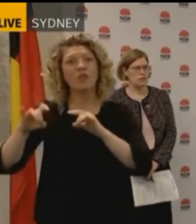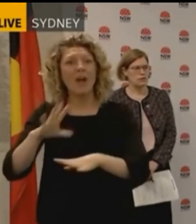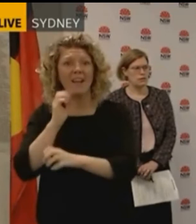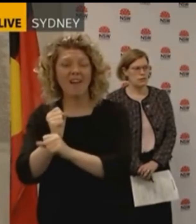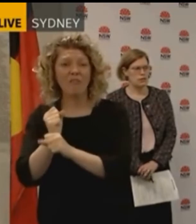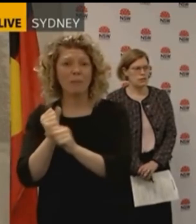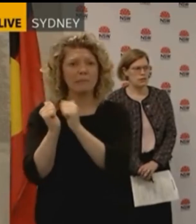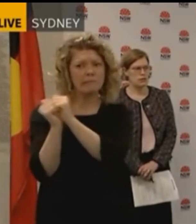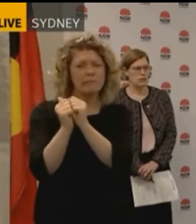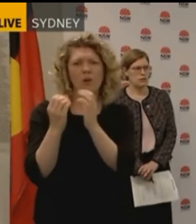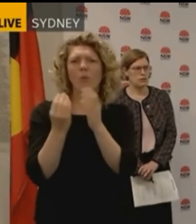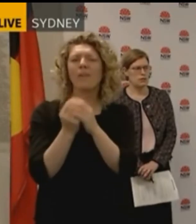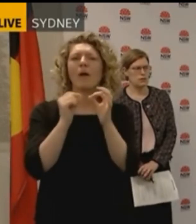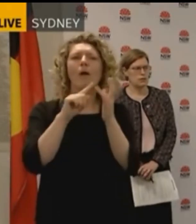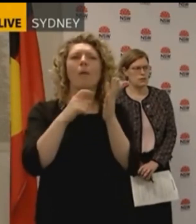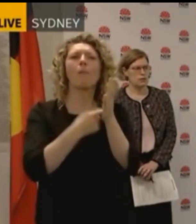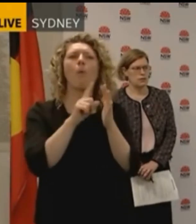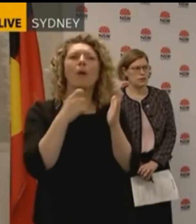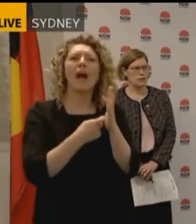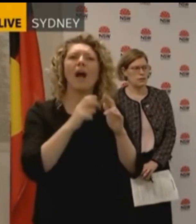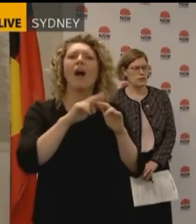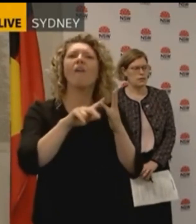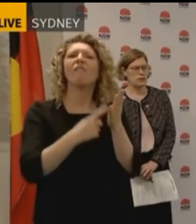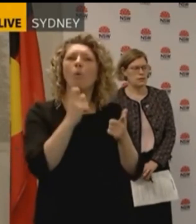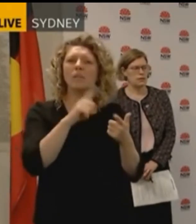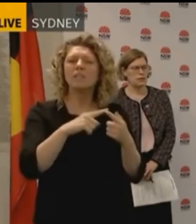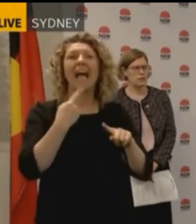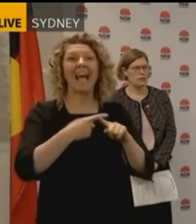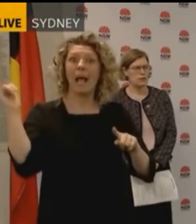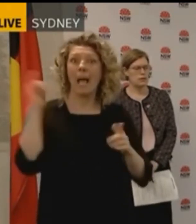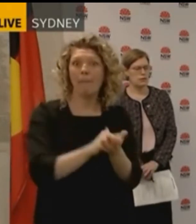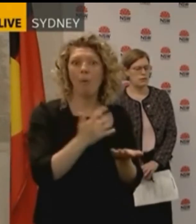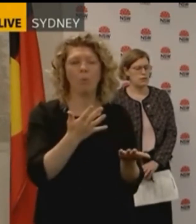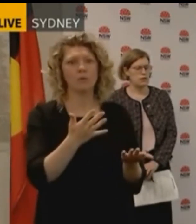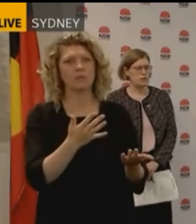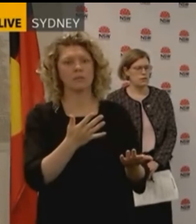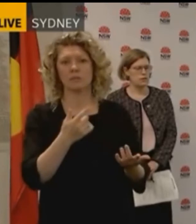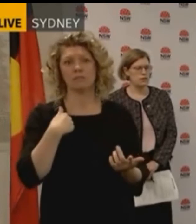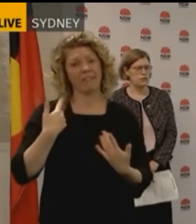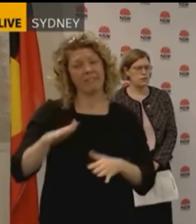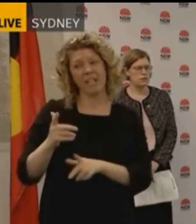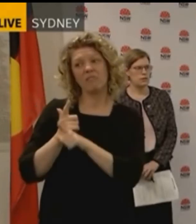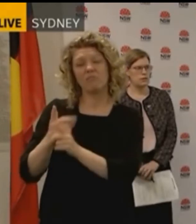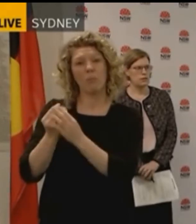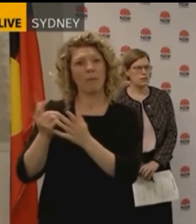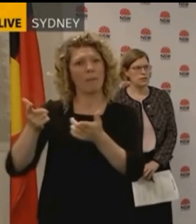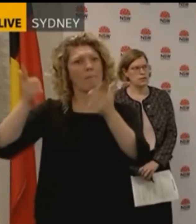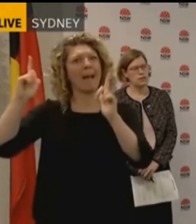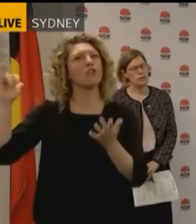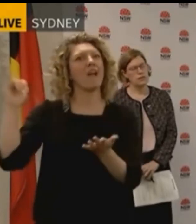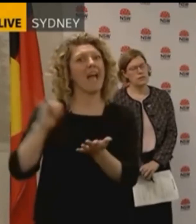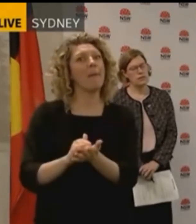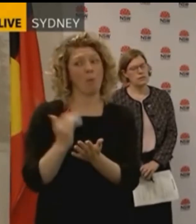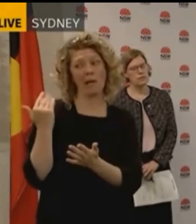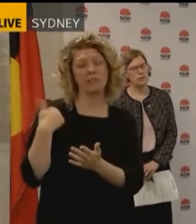Border Force, thanks for the work Border Force and Sydney Airport have done. I spoke personally to the General Manager of Sydney Airport a few days